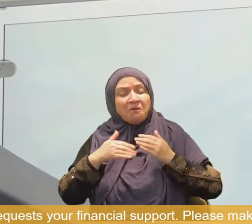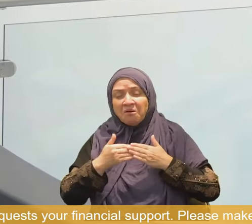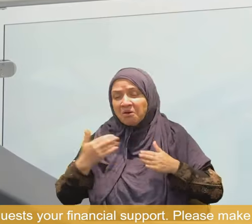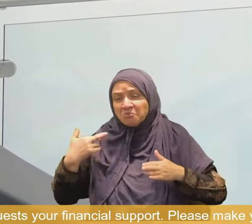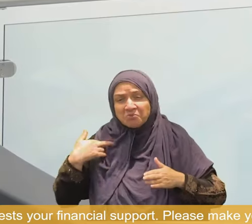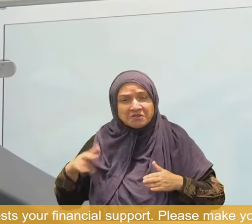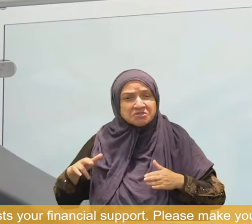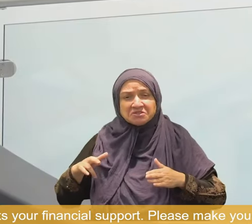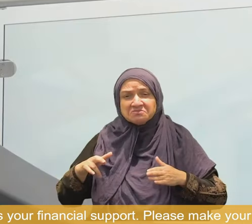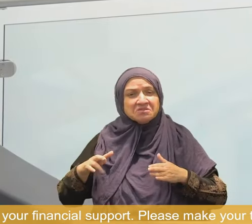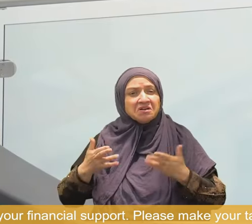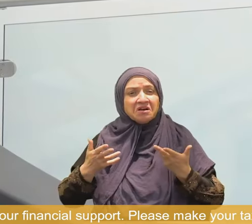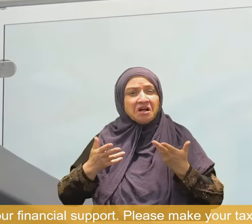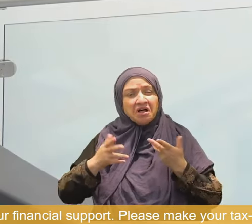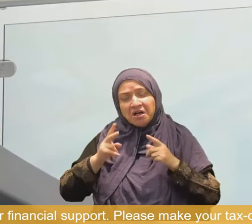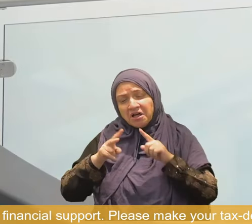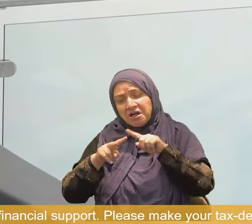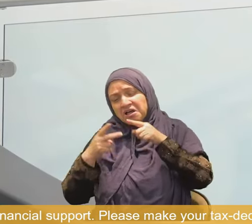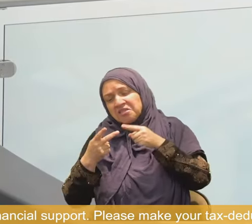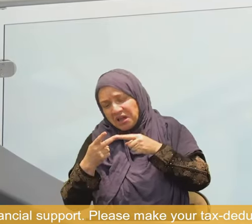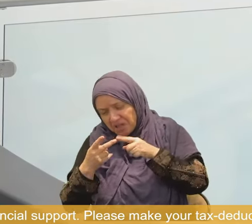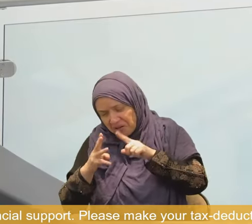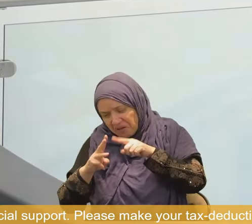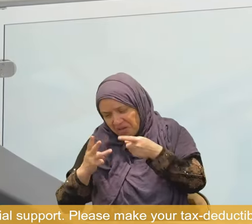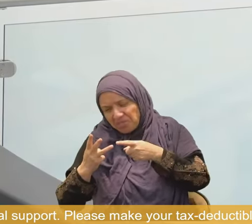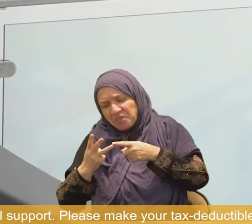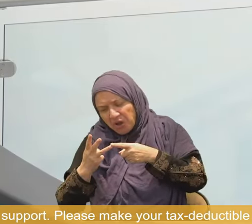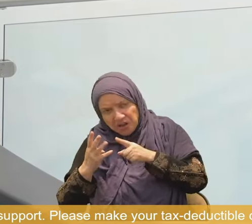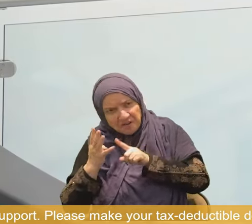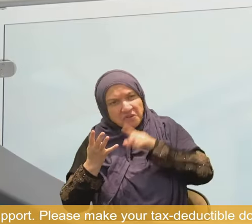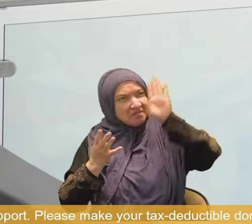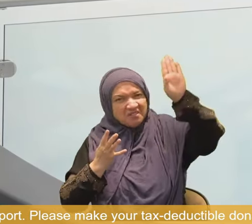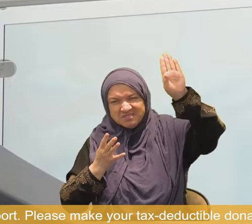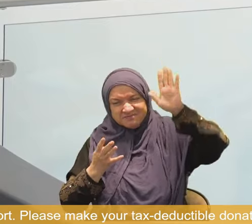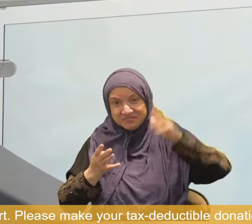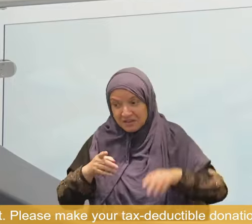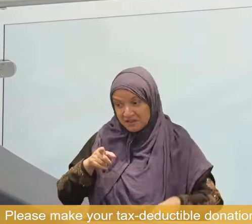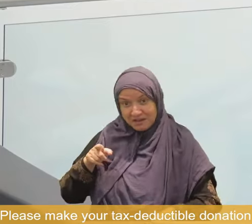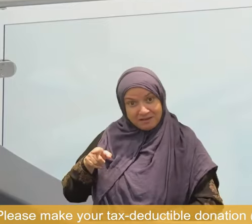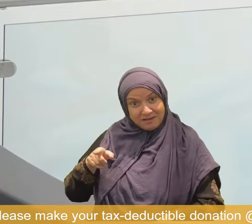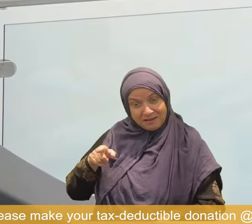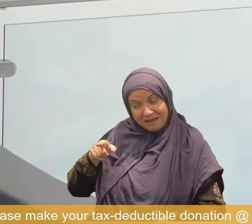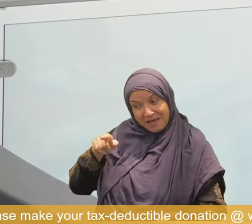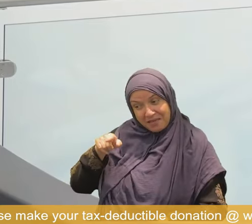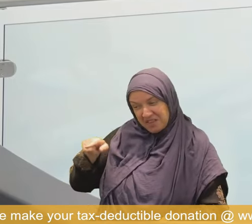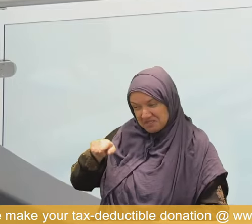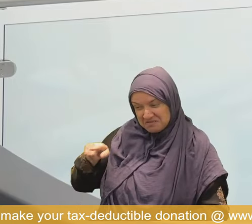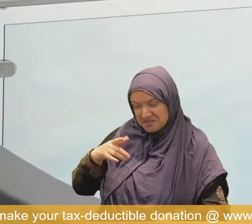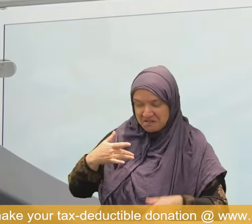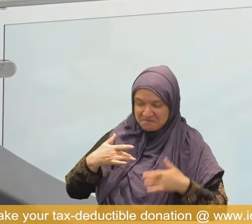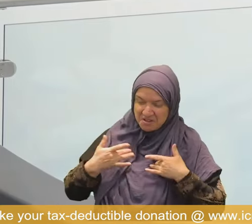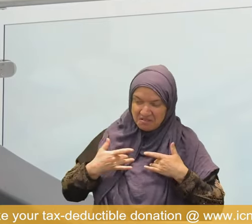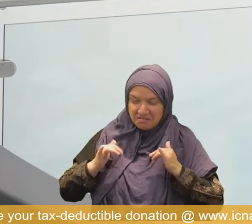Anything have to come second. Any tradition which is asking us to change our human self, that becomes toxic.